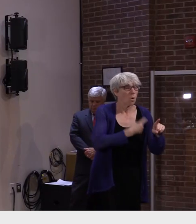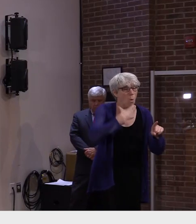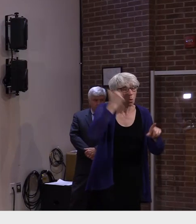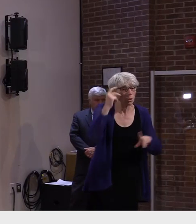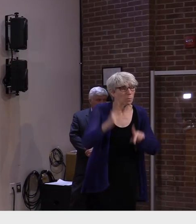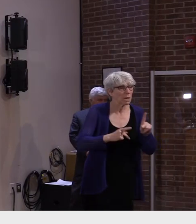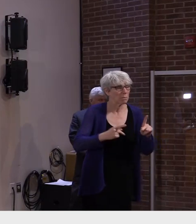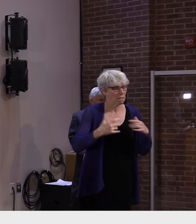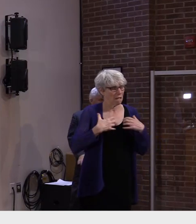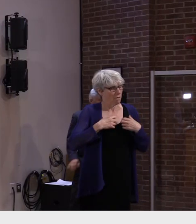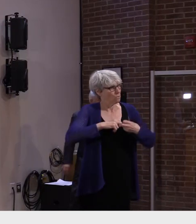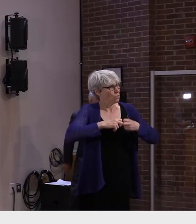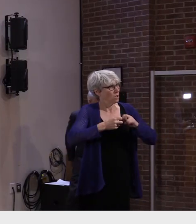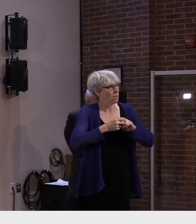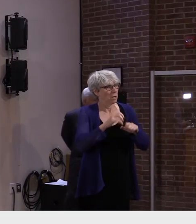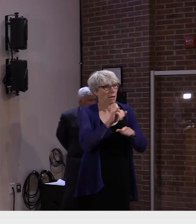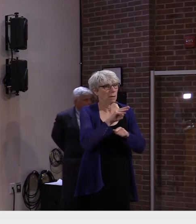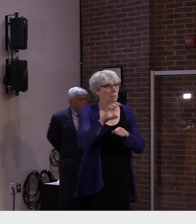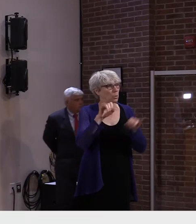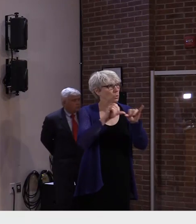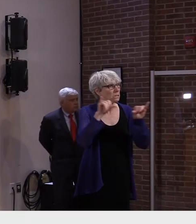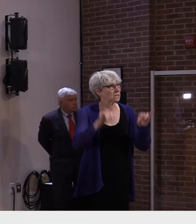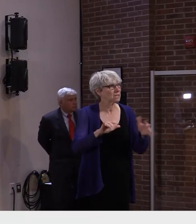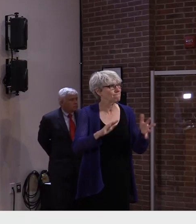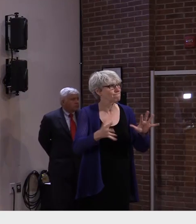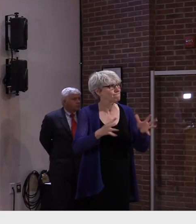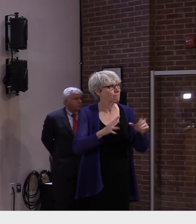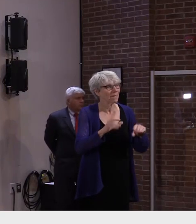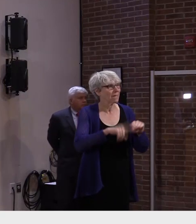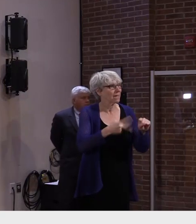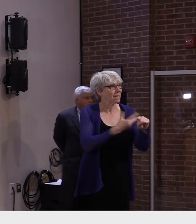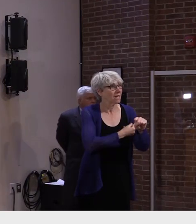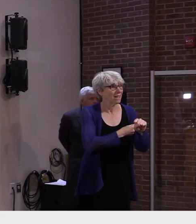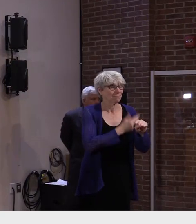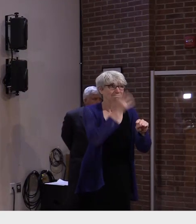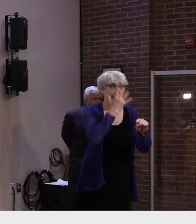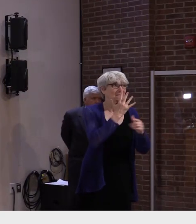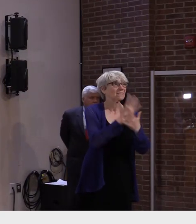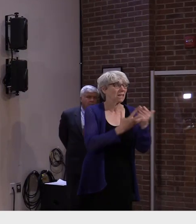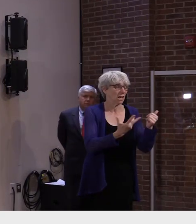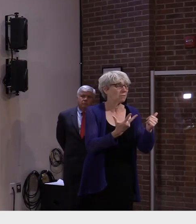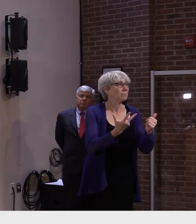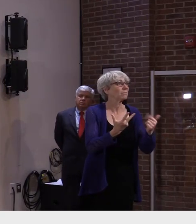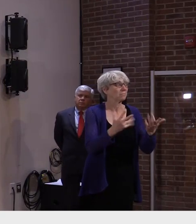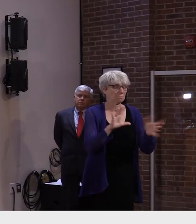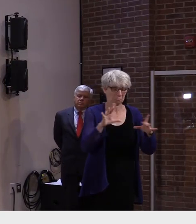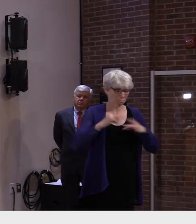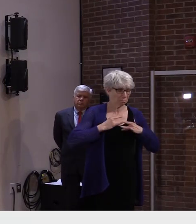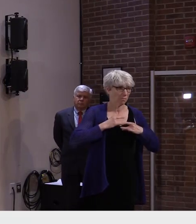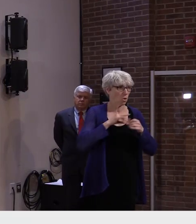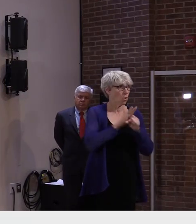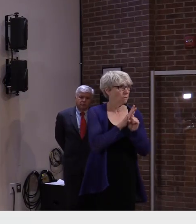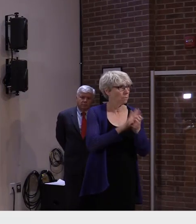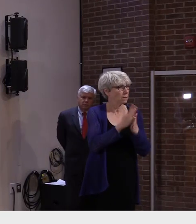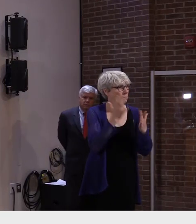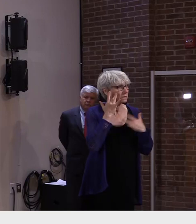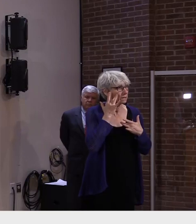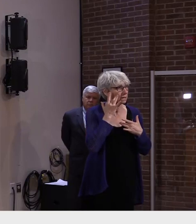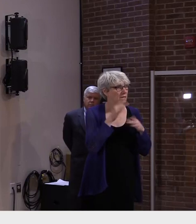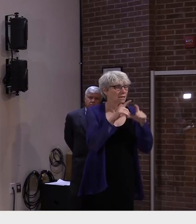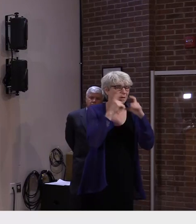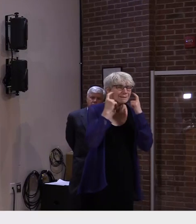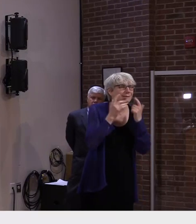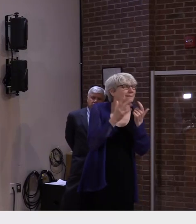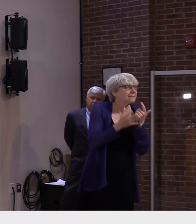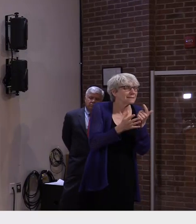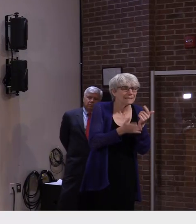unfortunately, some of them are getting COVID and becoming ill. A mask is a temporary, simple, but effective tool we can add to